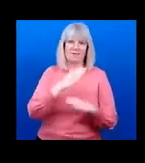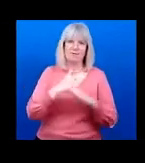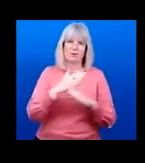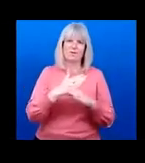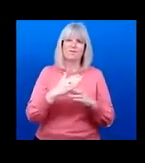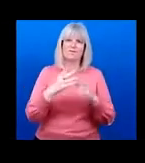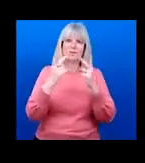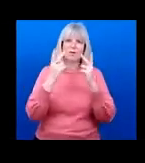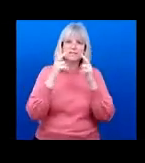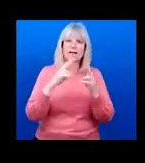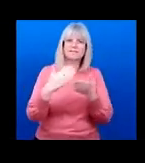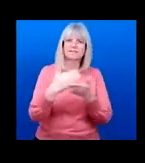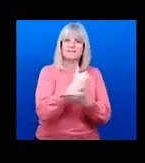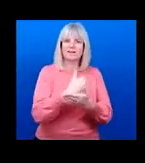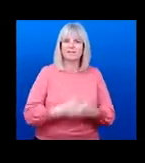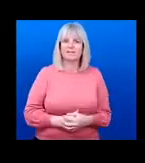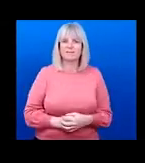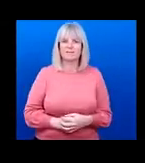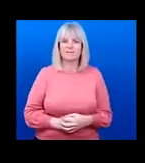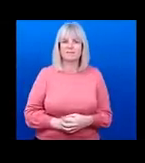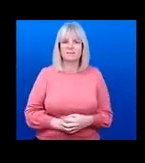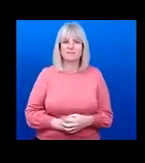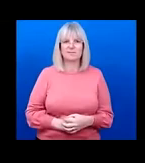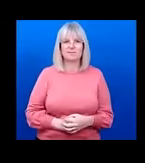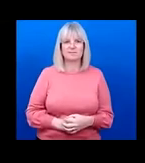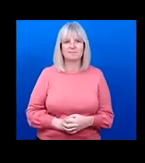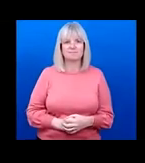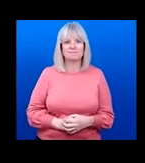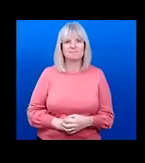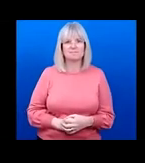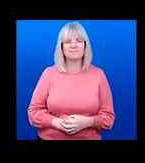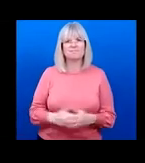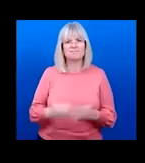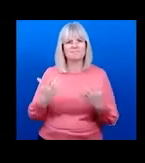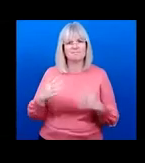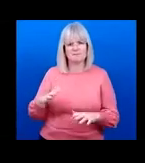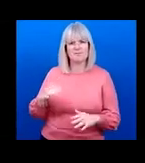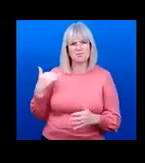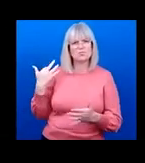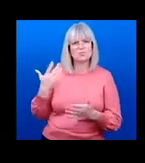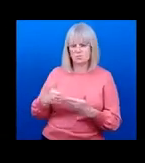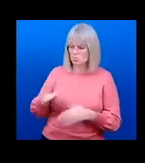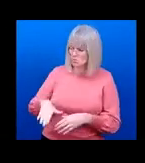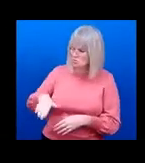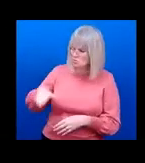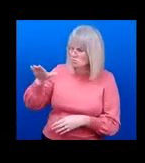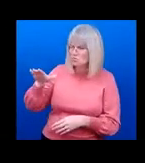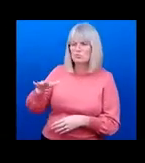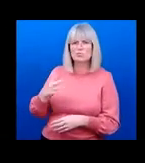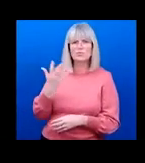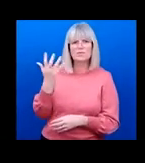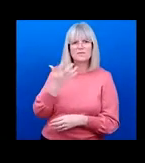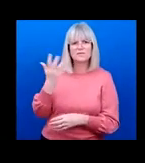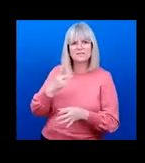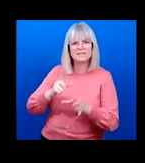- It's been a long time since your operation has done. Jennifer Fifteen years back, that means